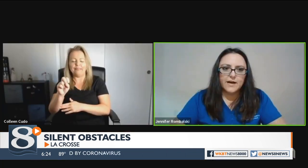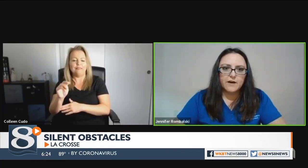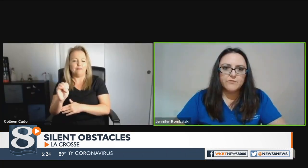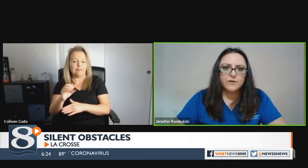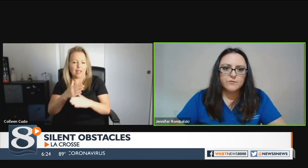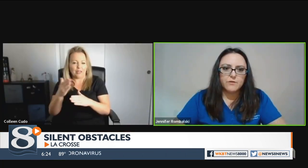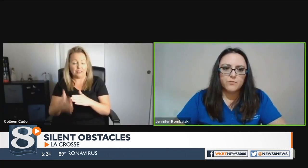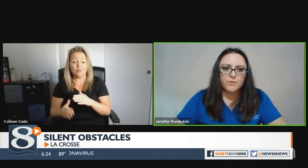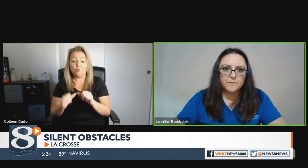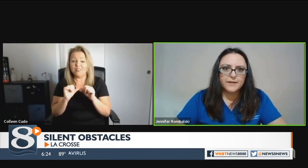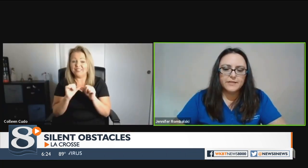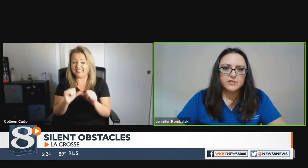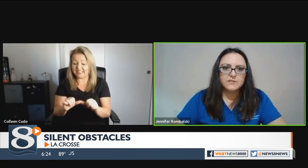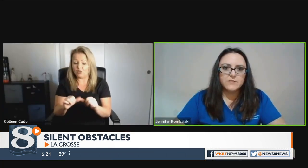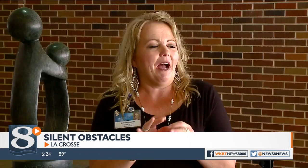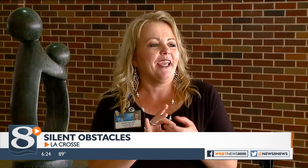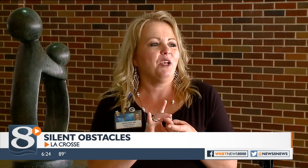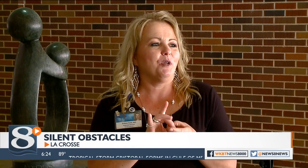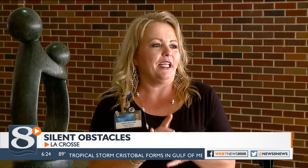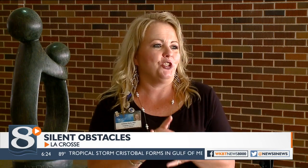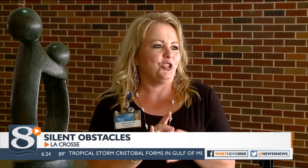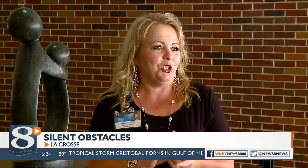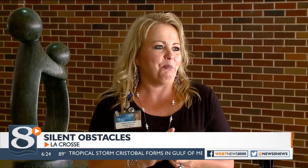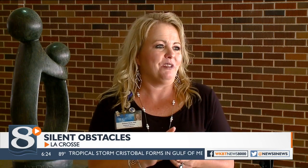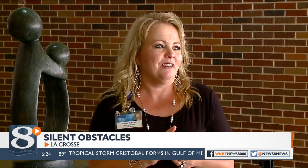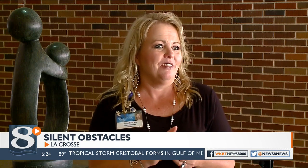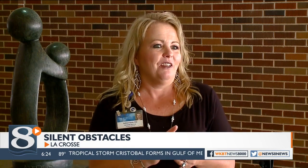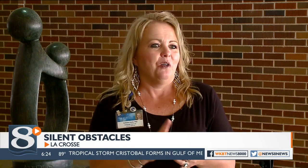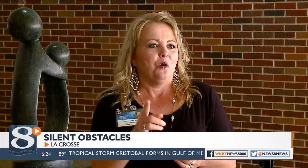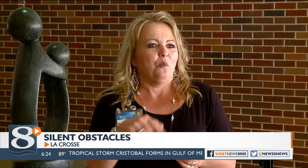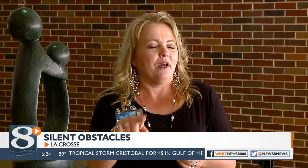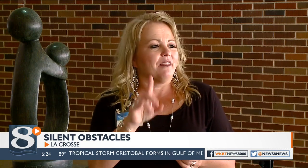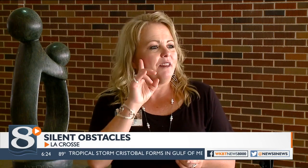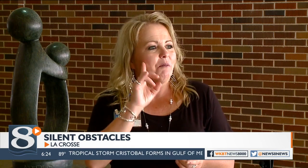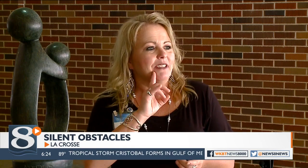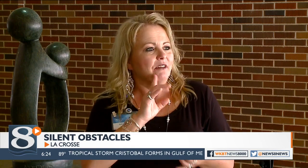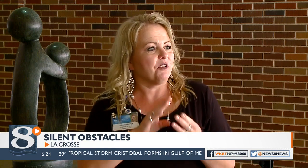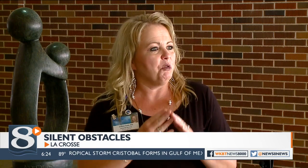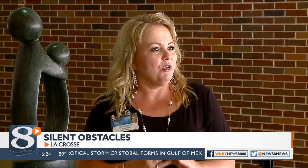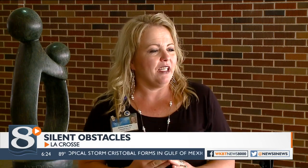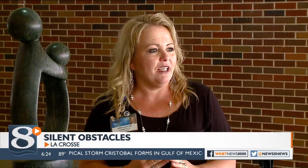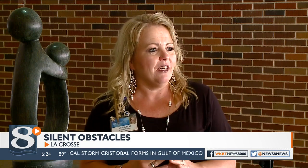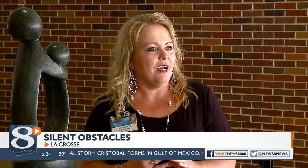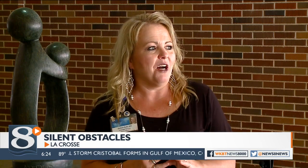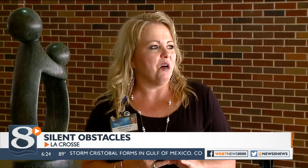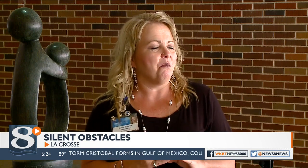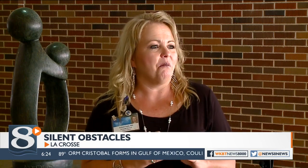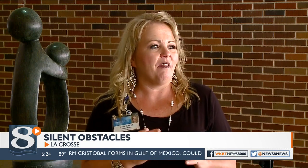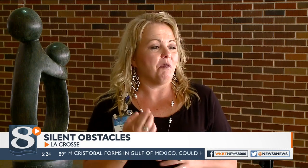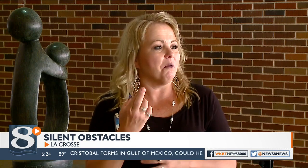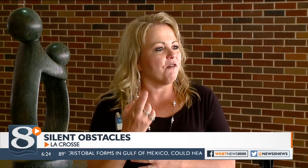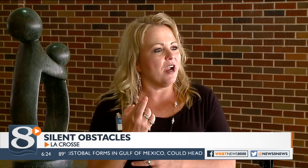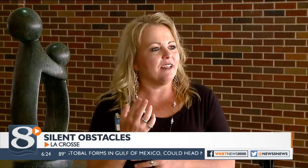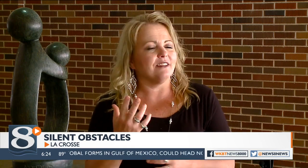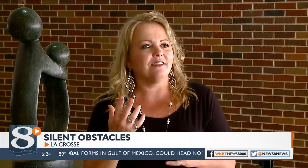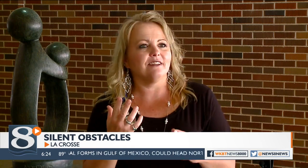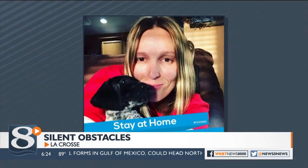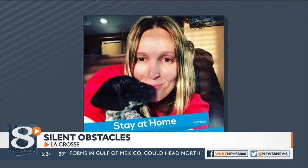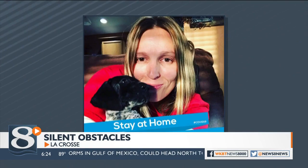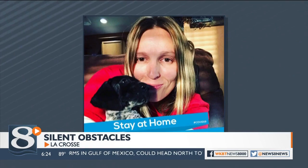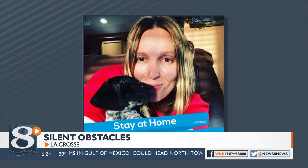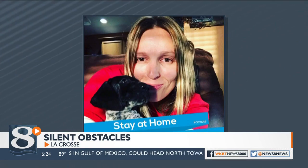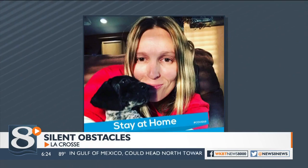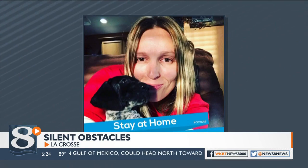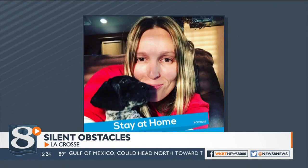But she doesn't regret doing what she does. I gain relationships with my deaf community. They become friends.